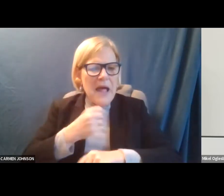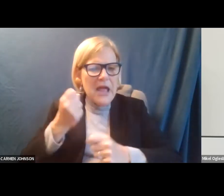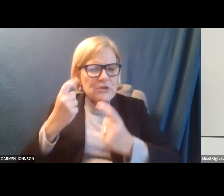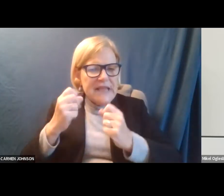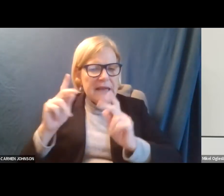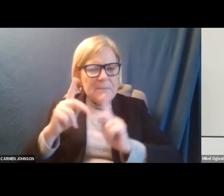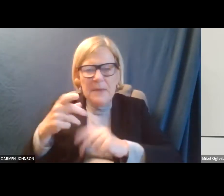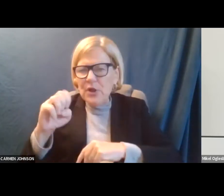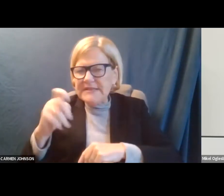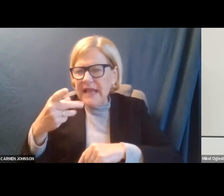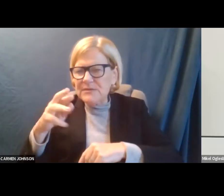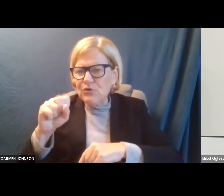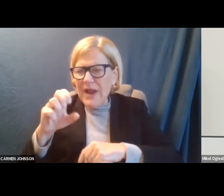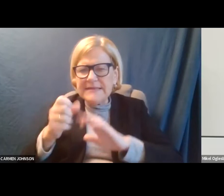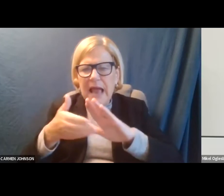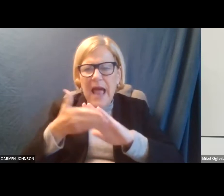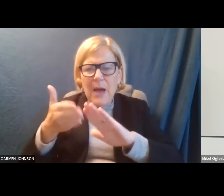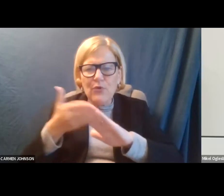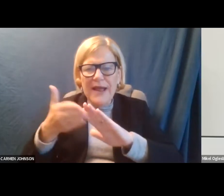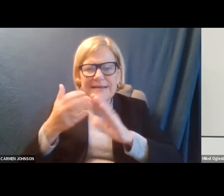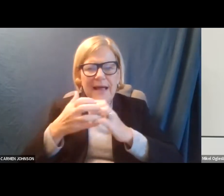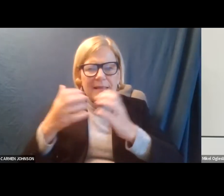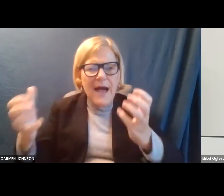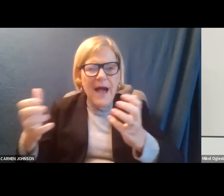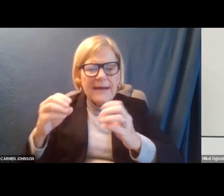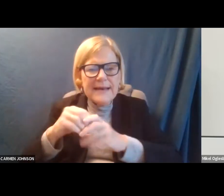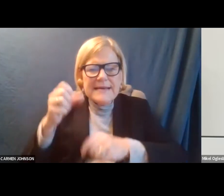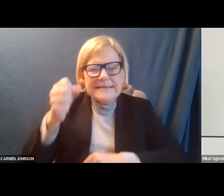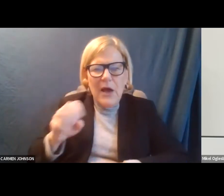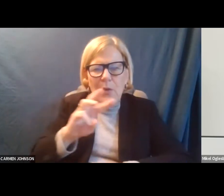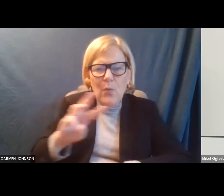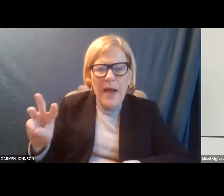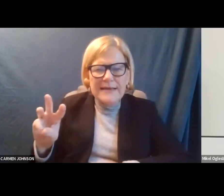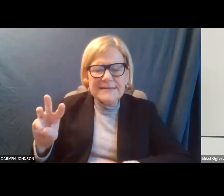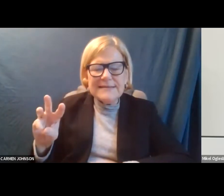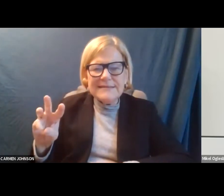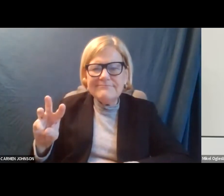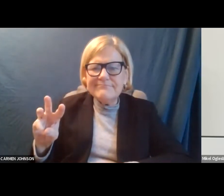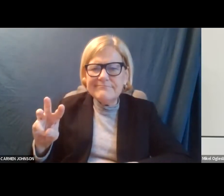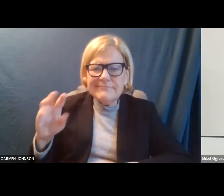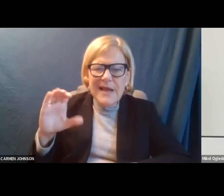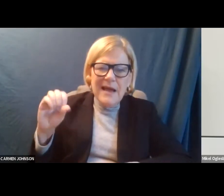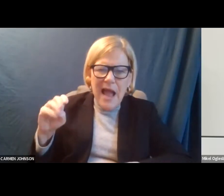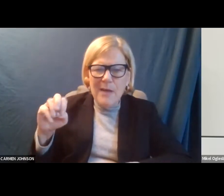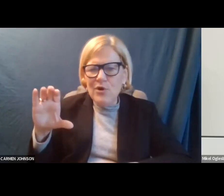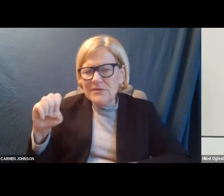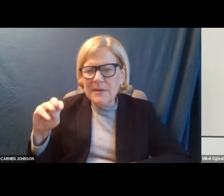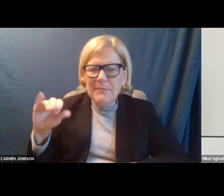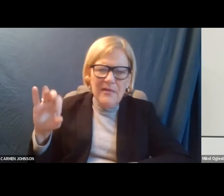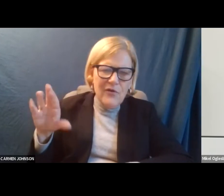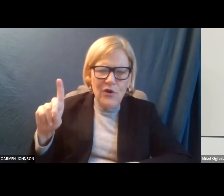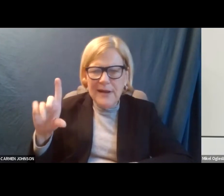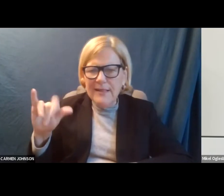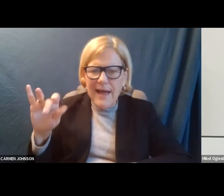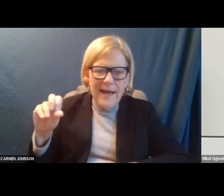People's Express, it operates a lot in, um, Southwest Oakland. I know Commerce, Milford, Lyon.